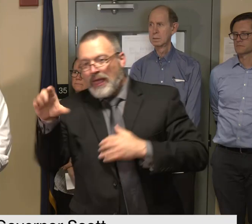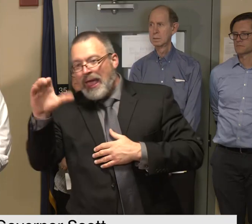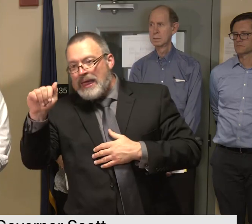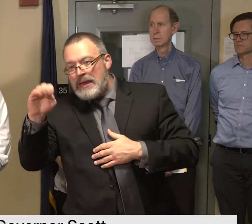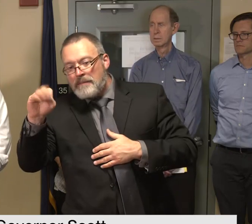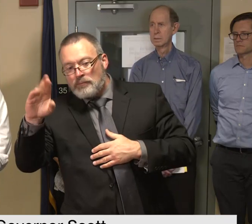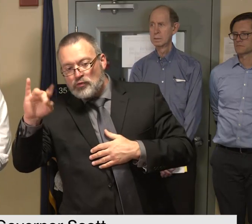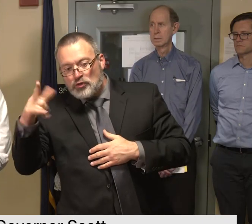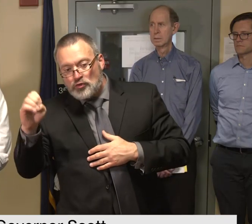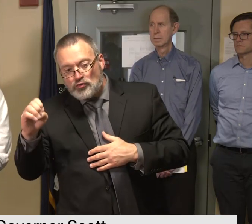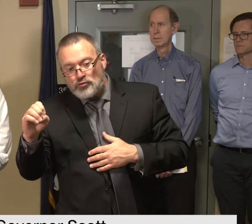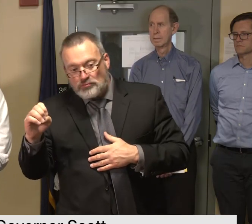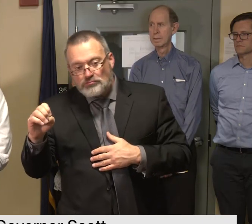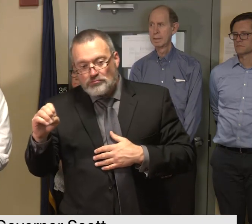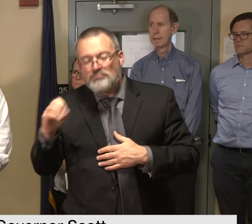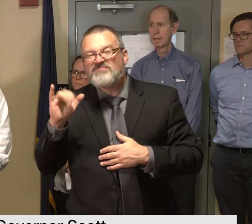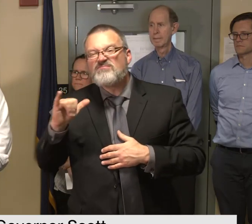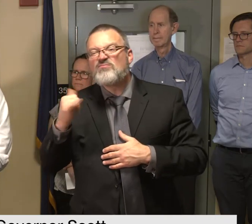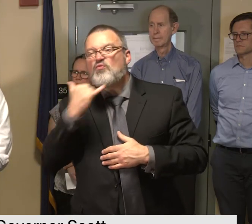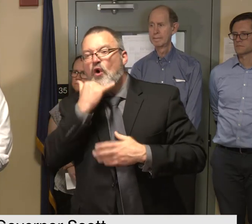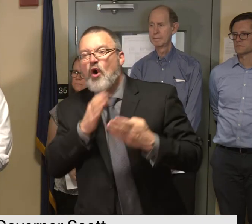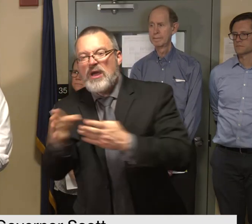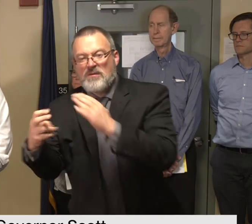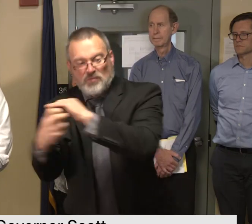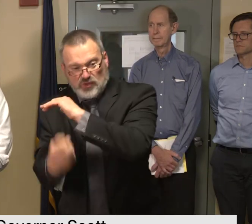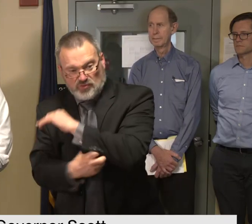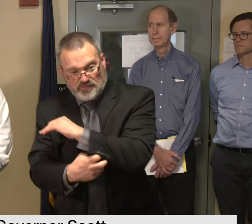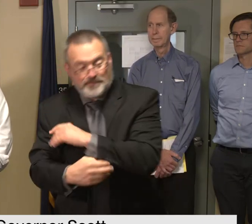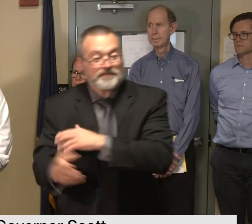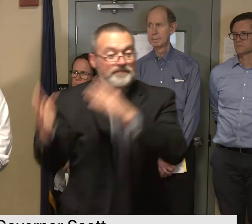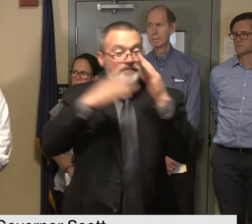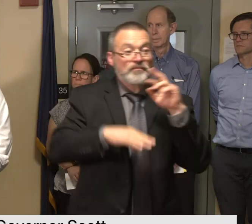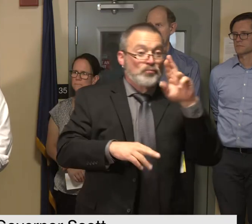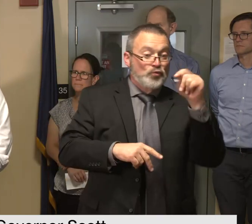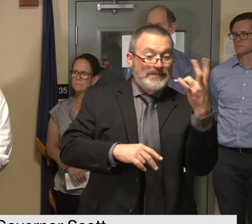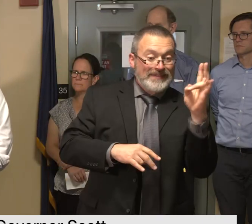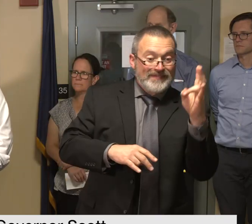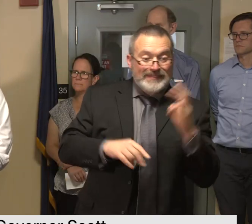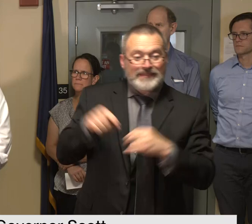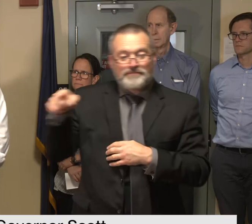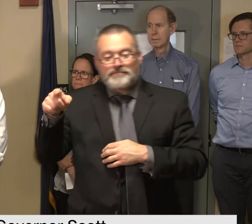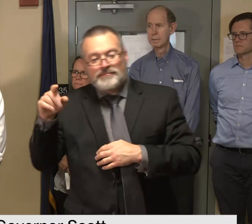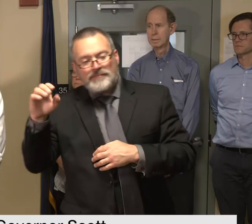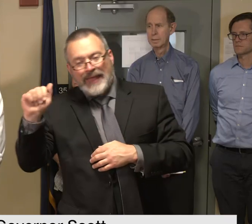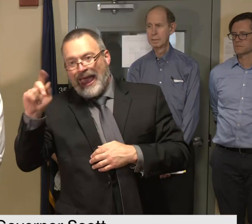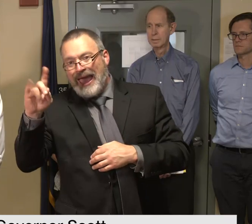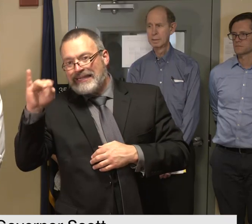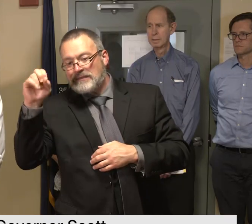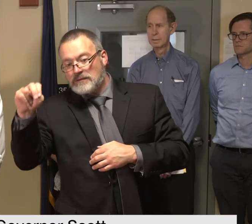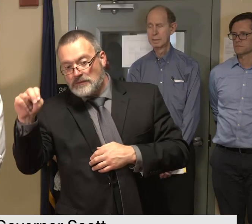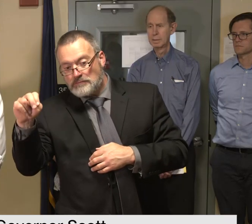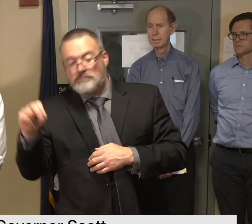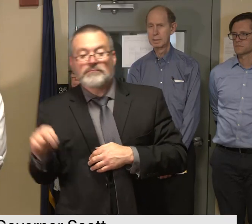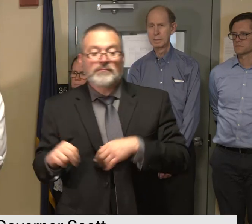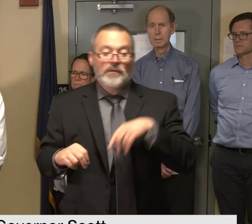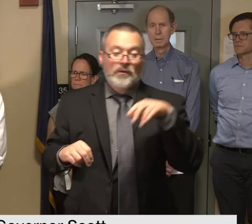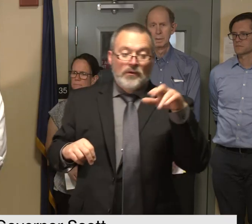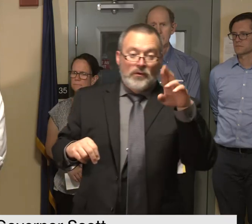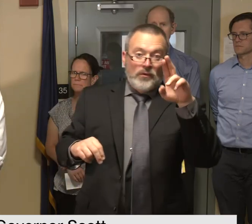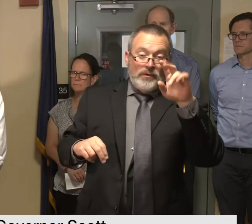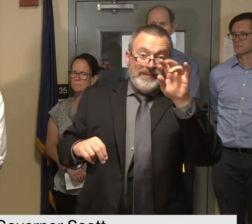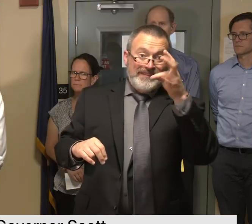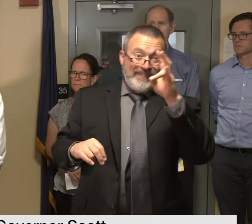bridge route 17 in addison route 17e